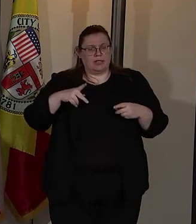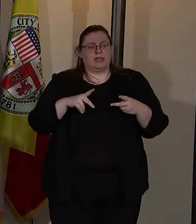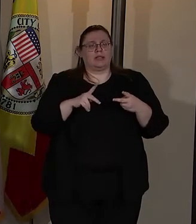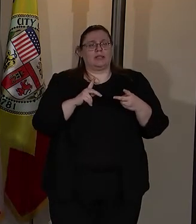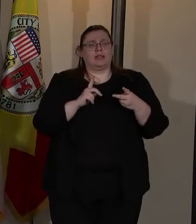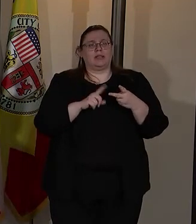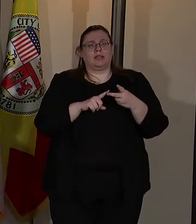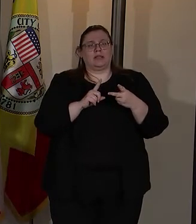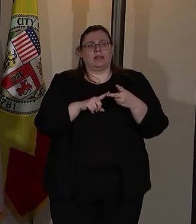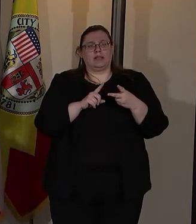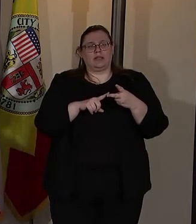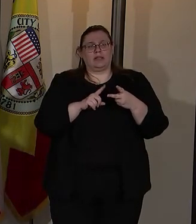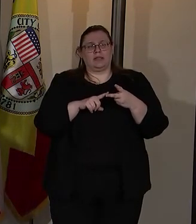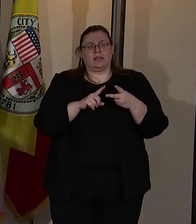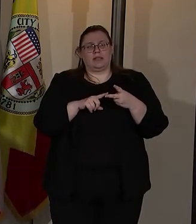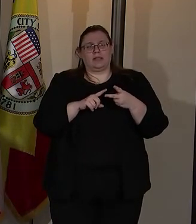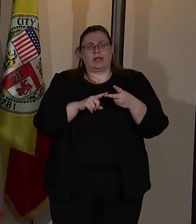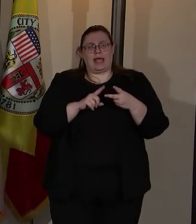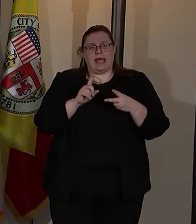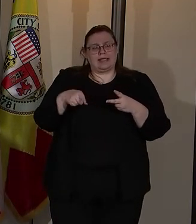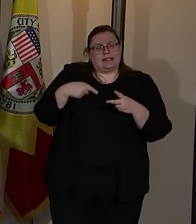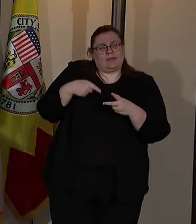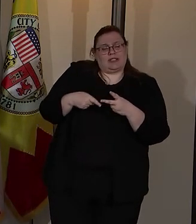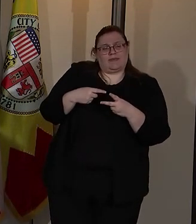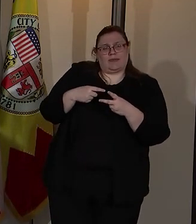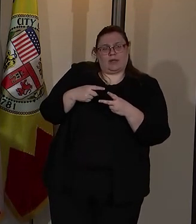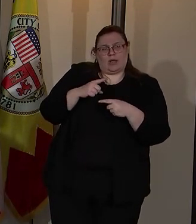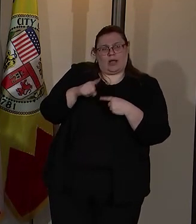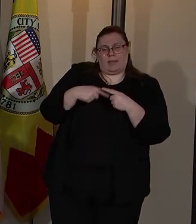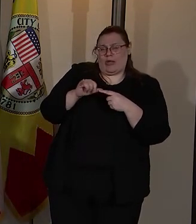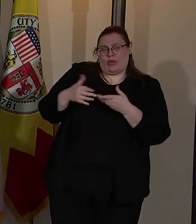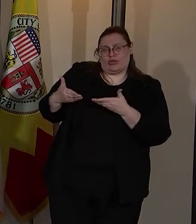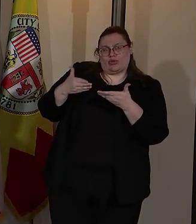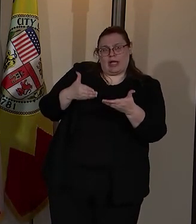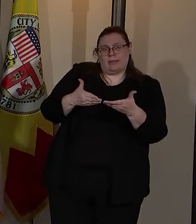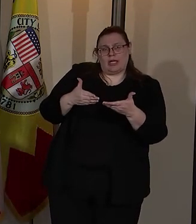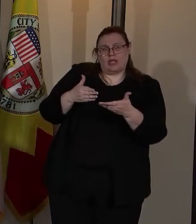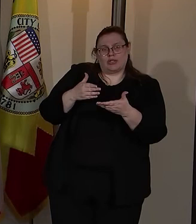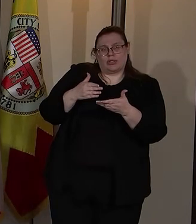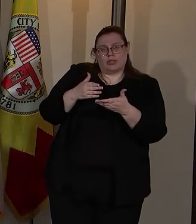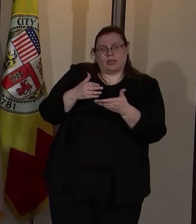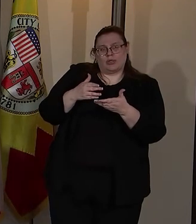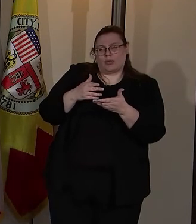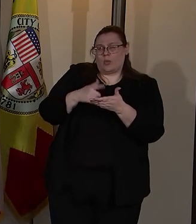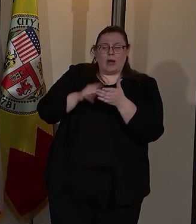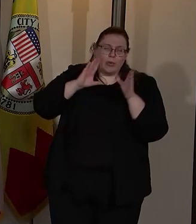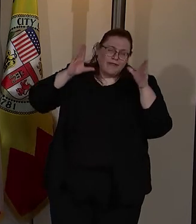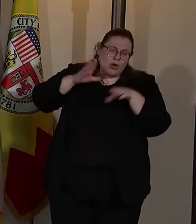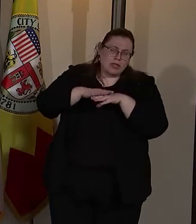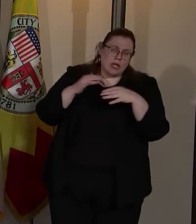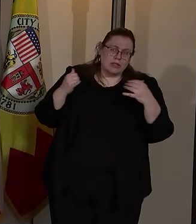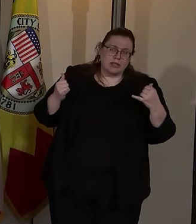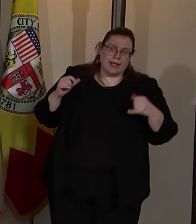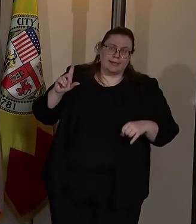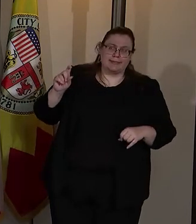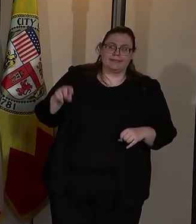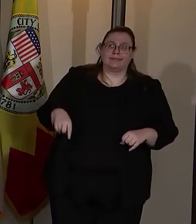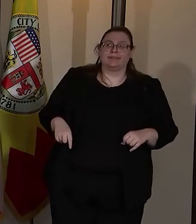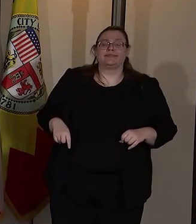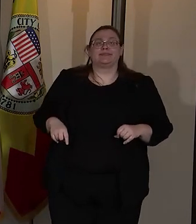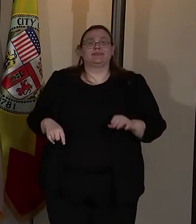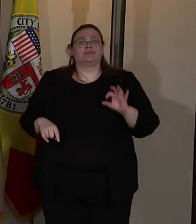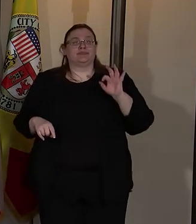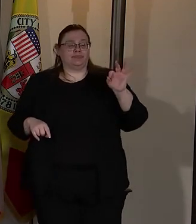specifically about the recommendations are you going to be targeting to implement? So,